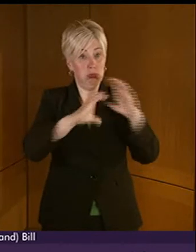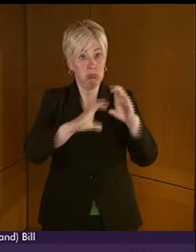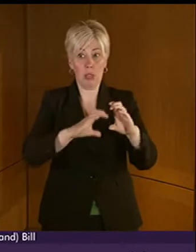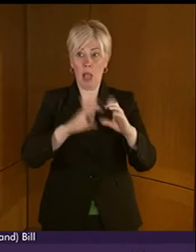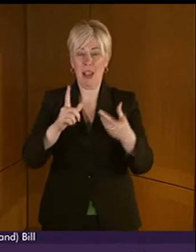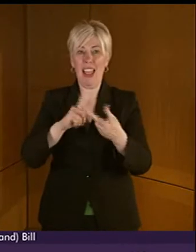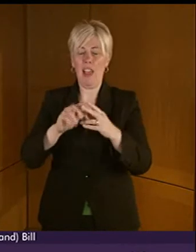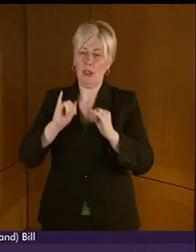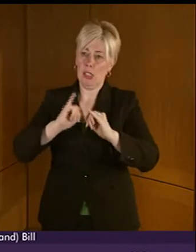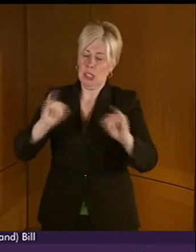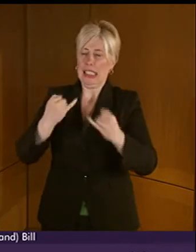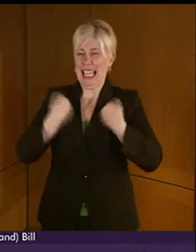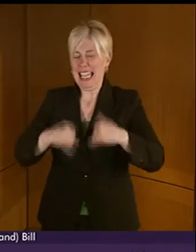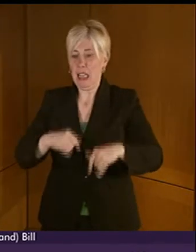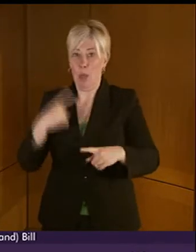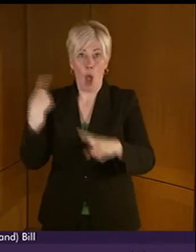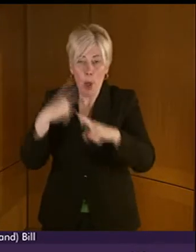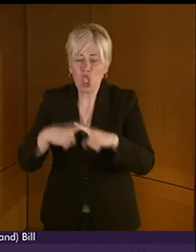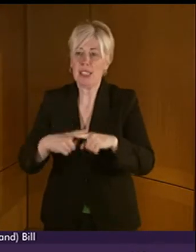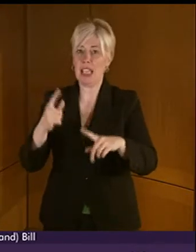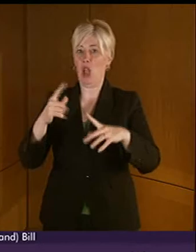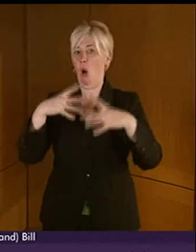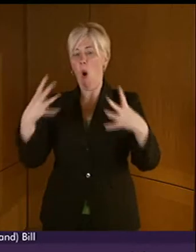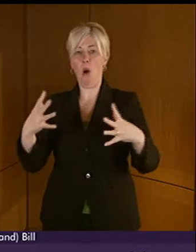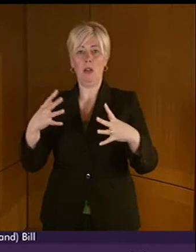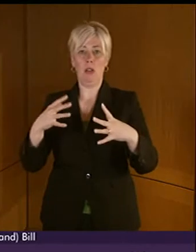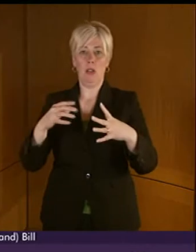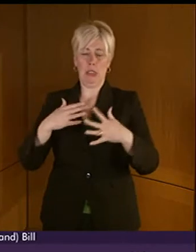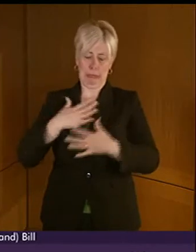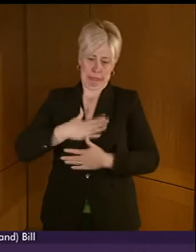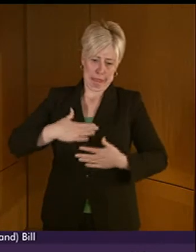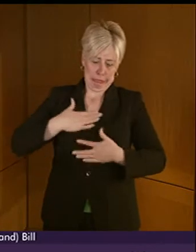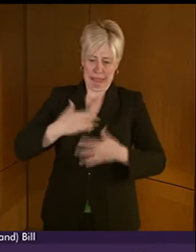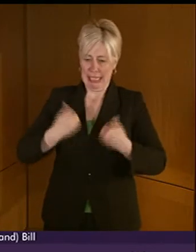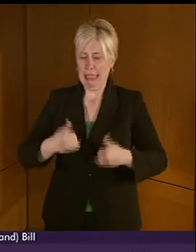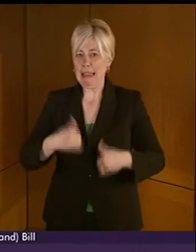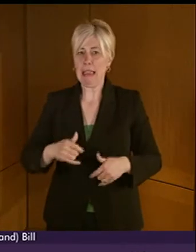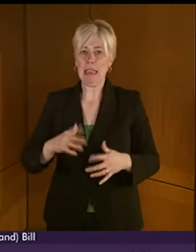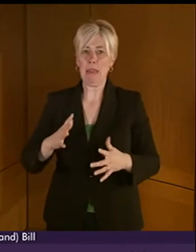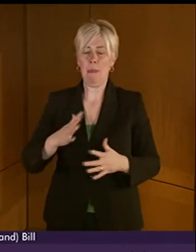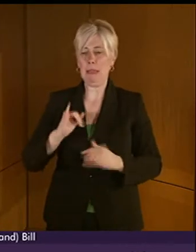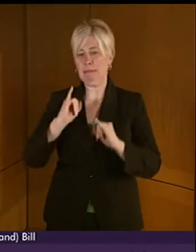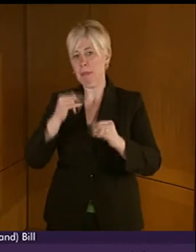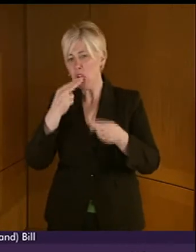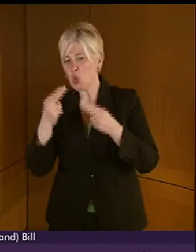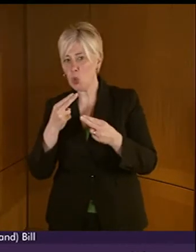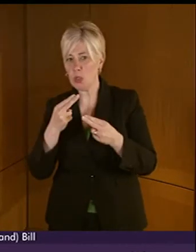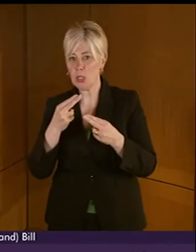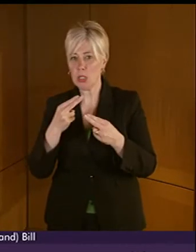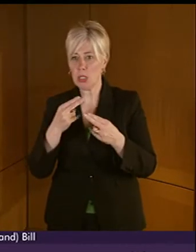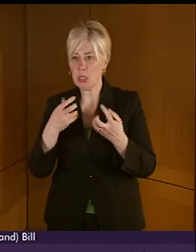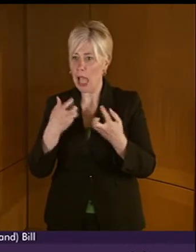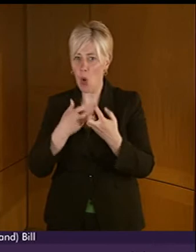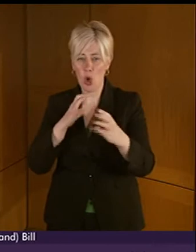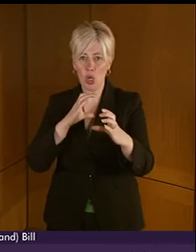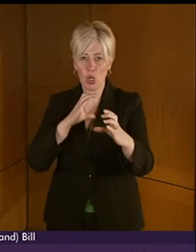you're dealing with an emergency or maybe facing very difficult news about your own health that you